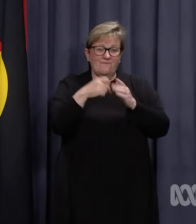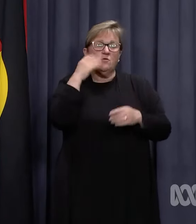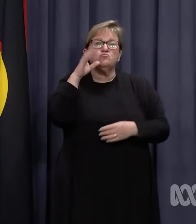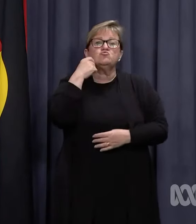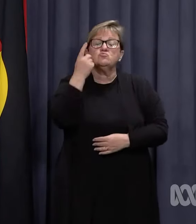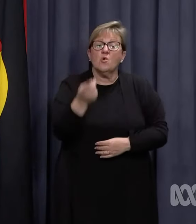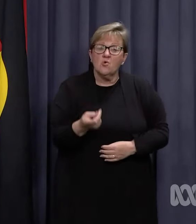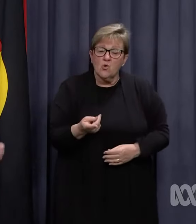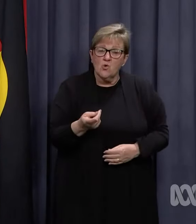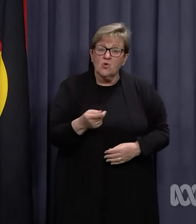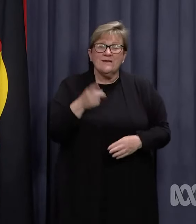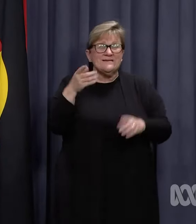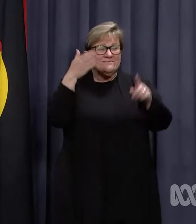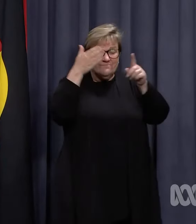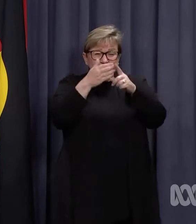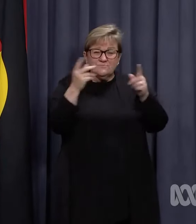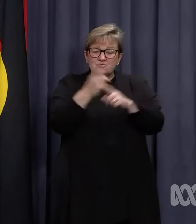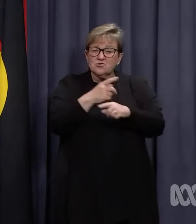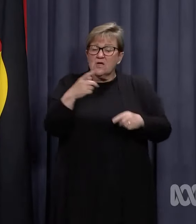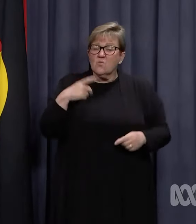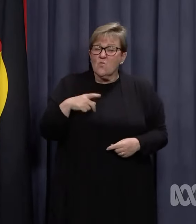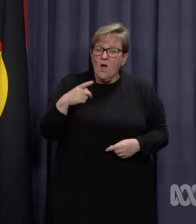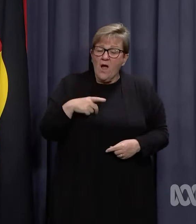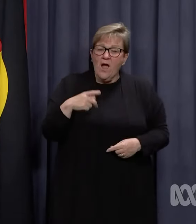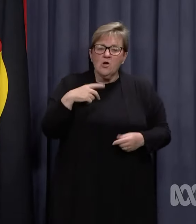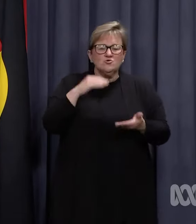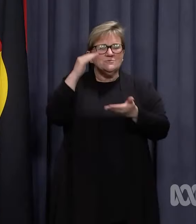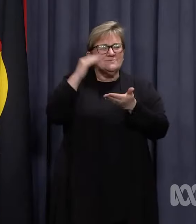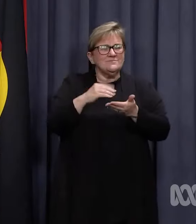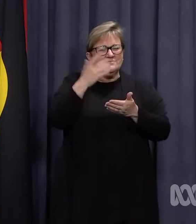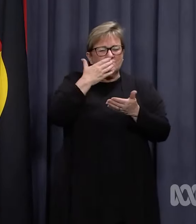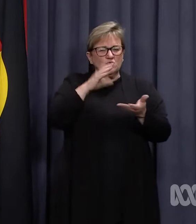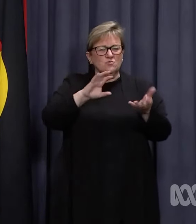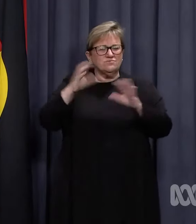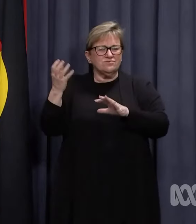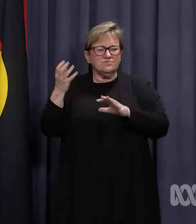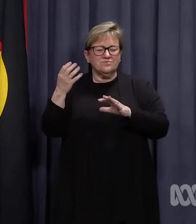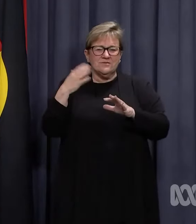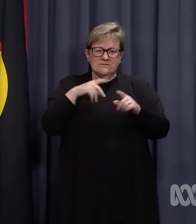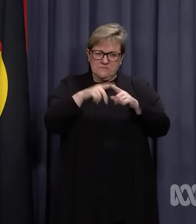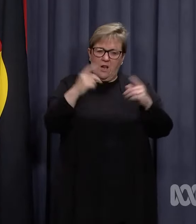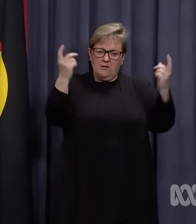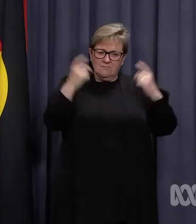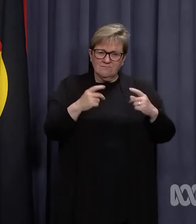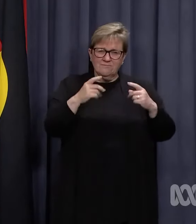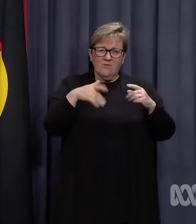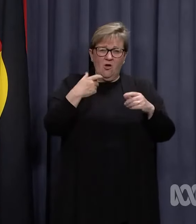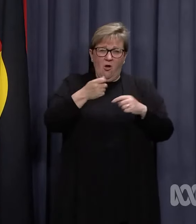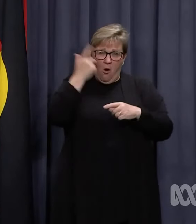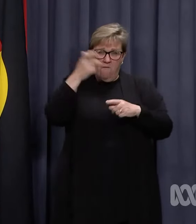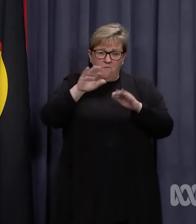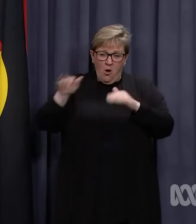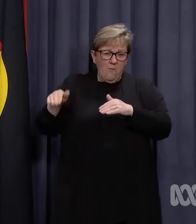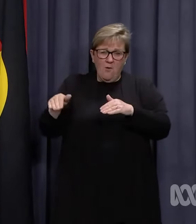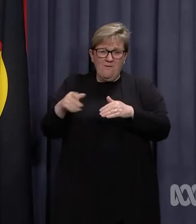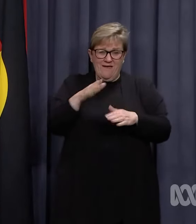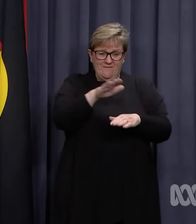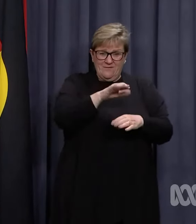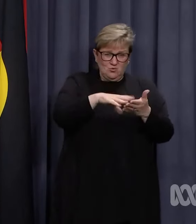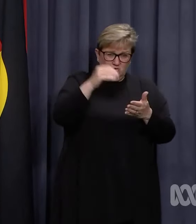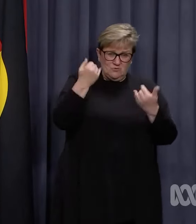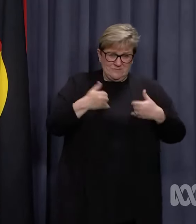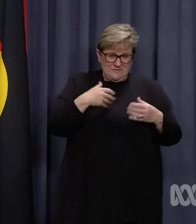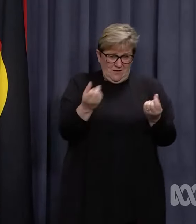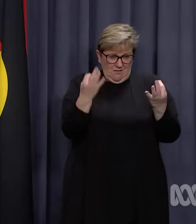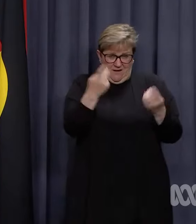The goal of these changes is to minimise disruption to face-to-face learning, particularly for students who are not showing any